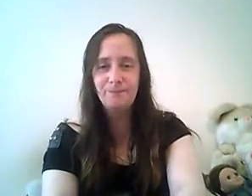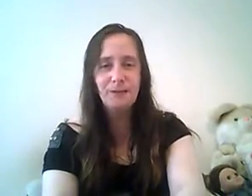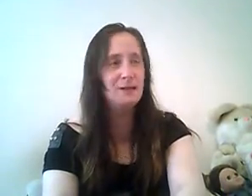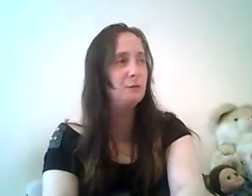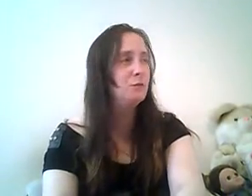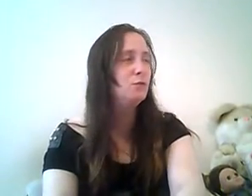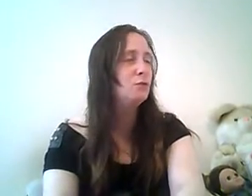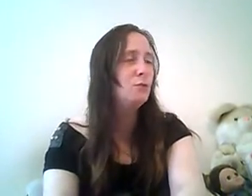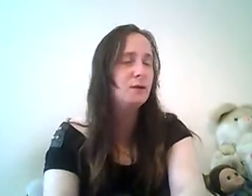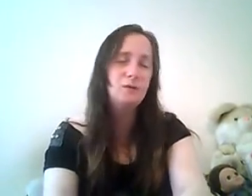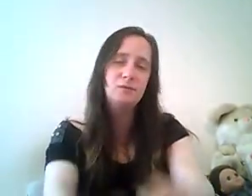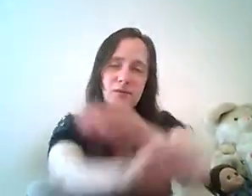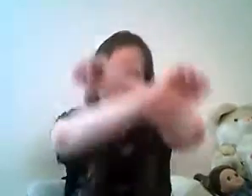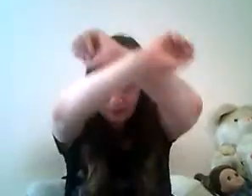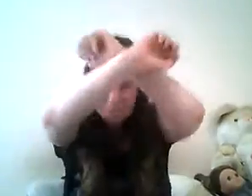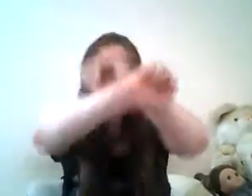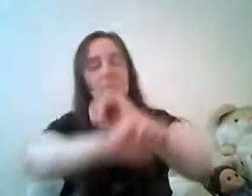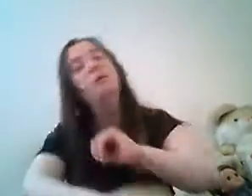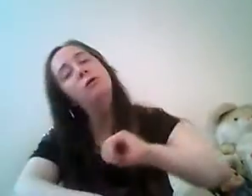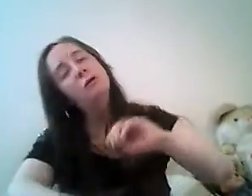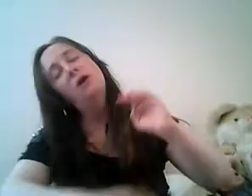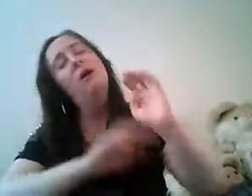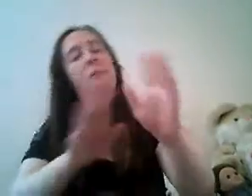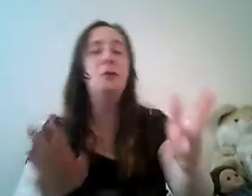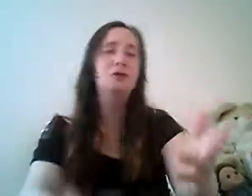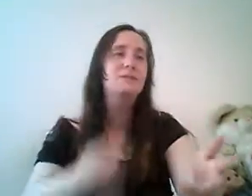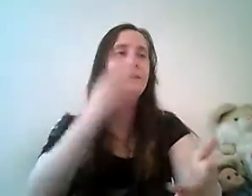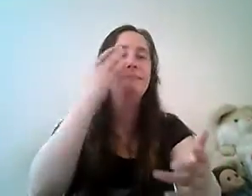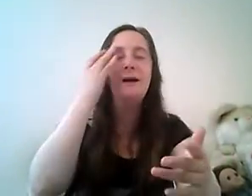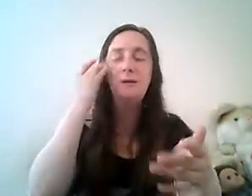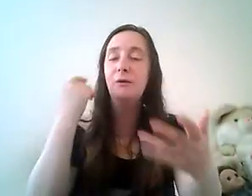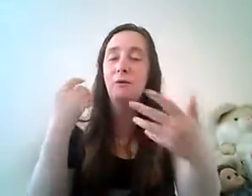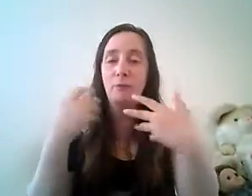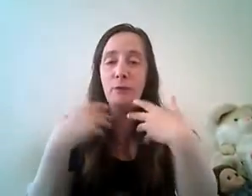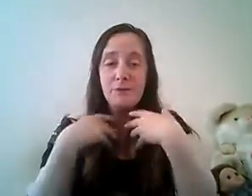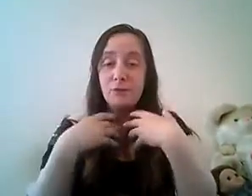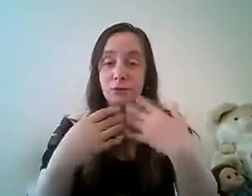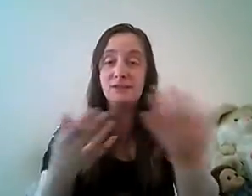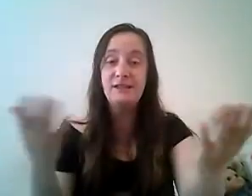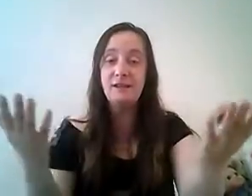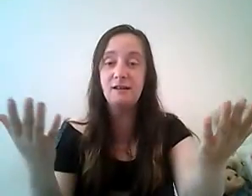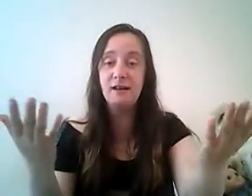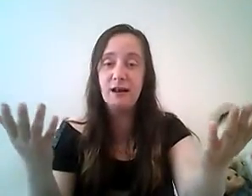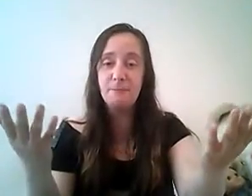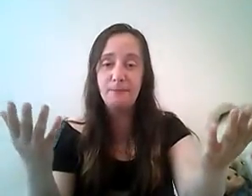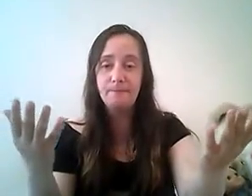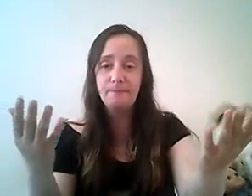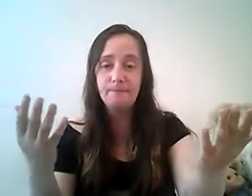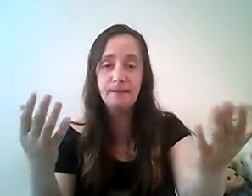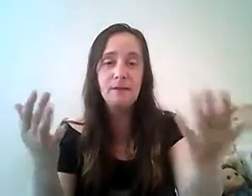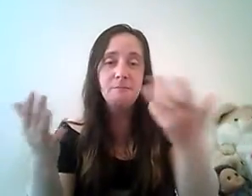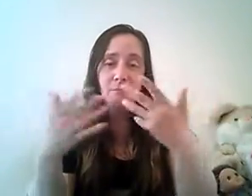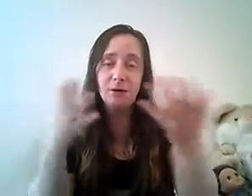i wonder i i don't know why he could have like maybe blocked or push his dad back we never got to see it happen but